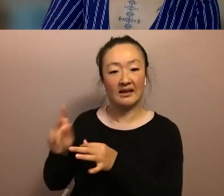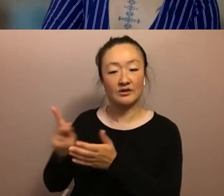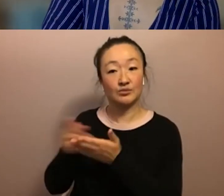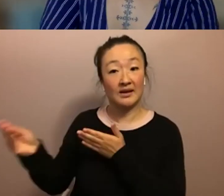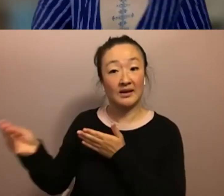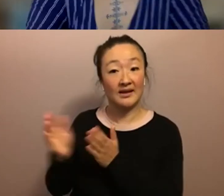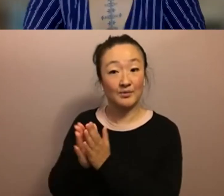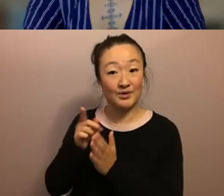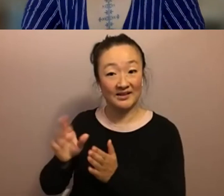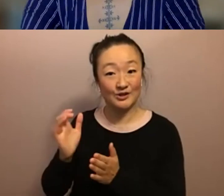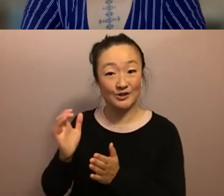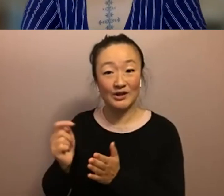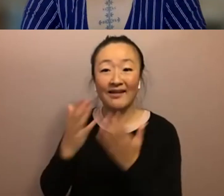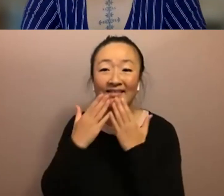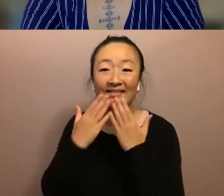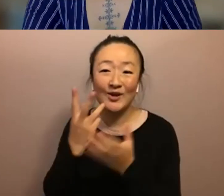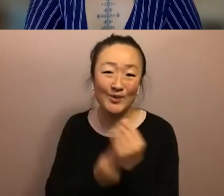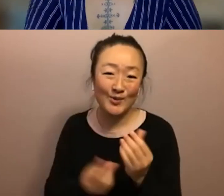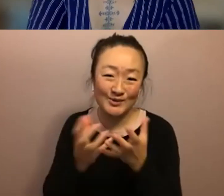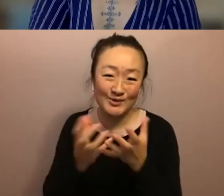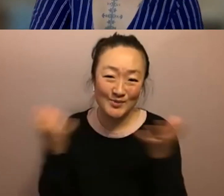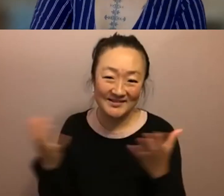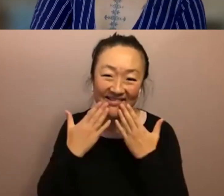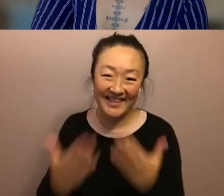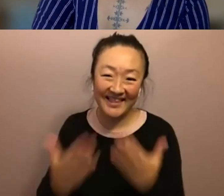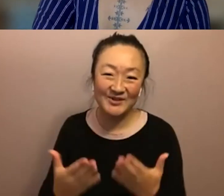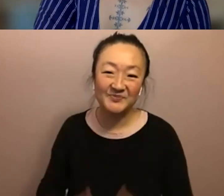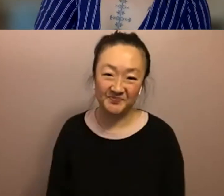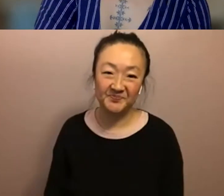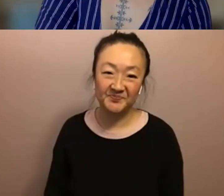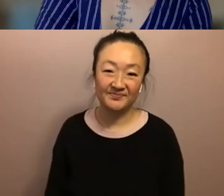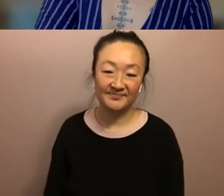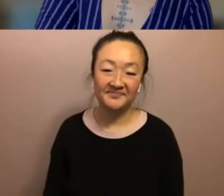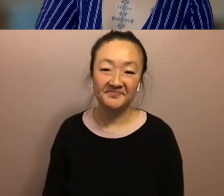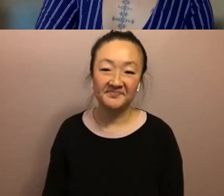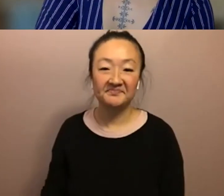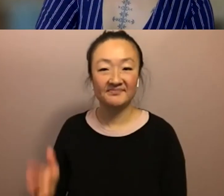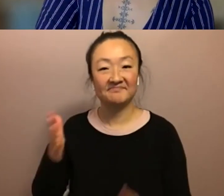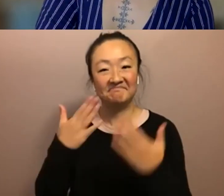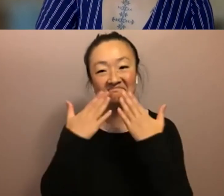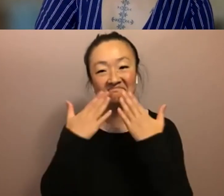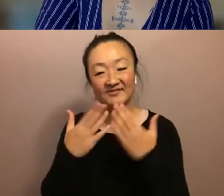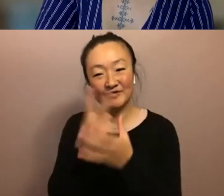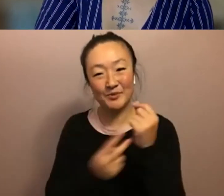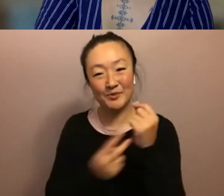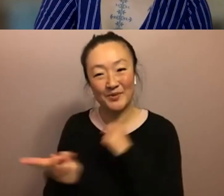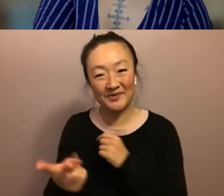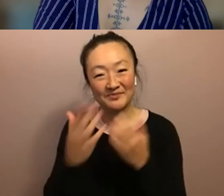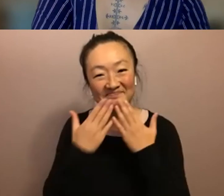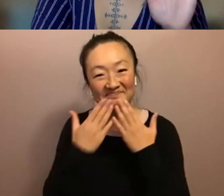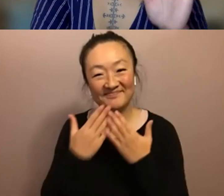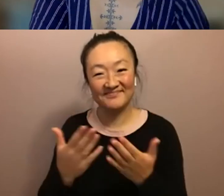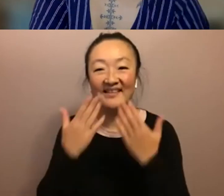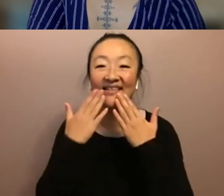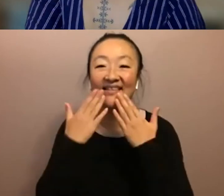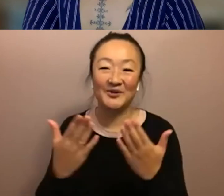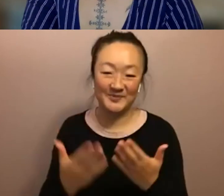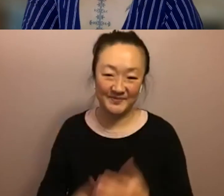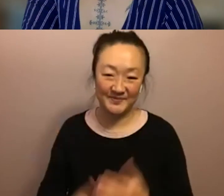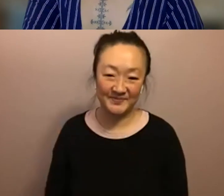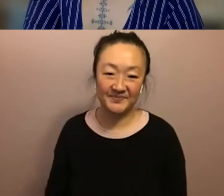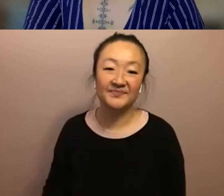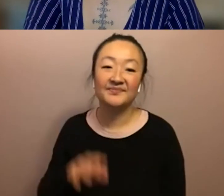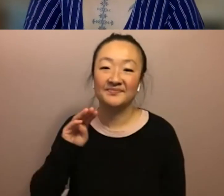chat and thank you both so much we'll be in the chat for a bit and just i'm so grateful for both of you thank you have